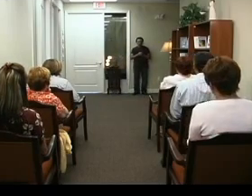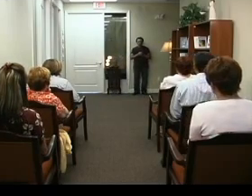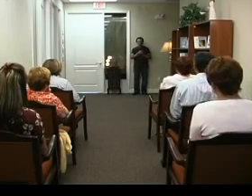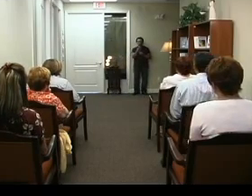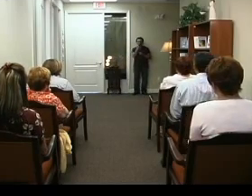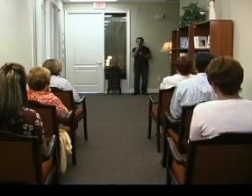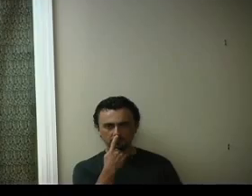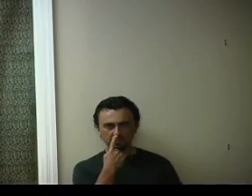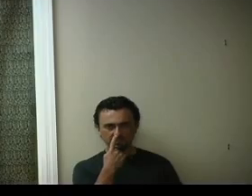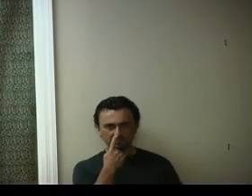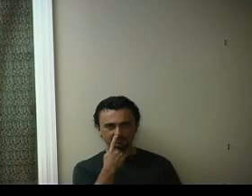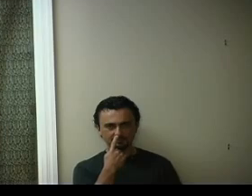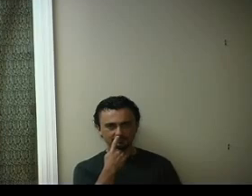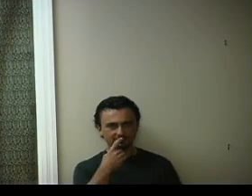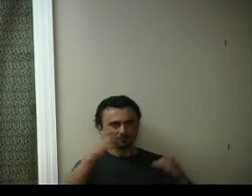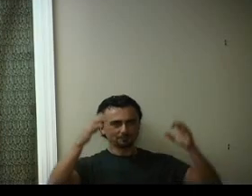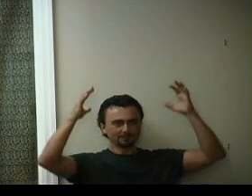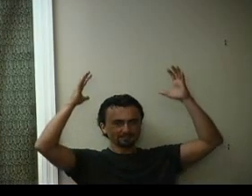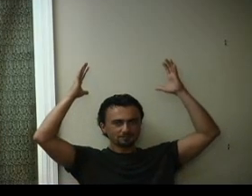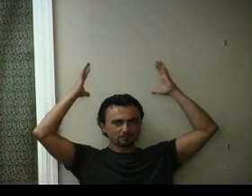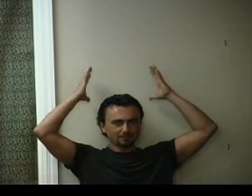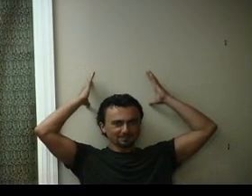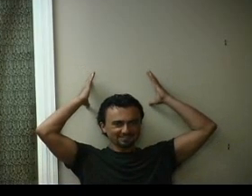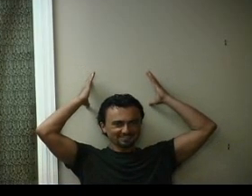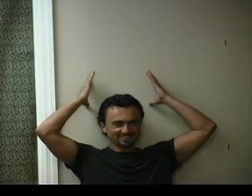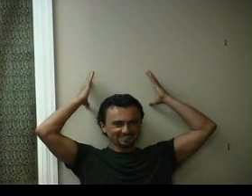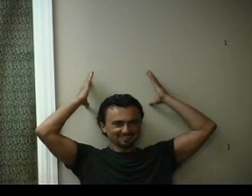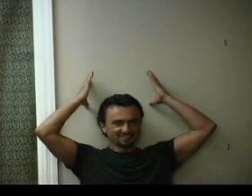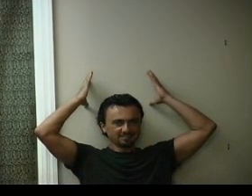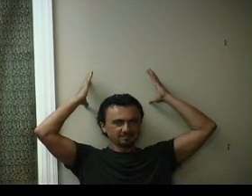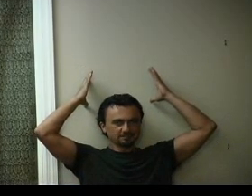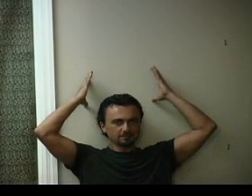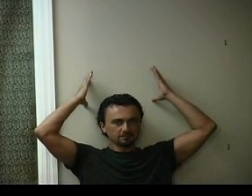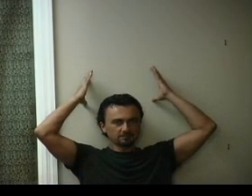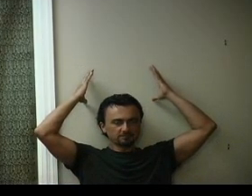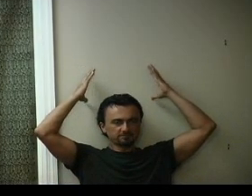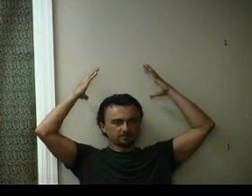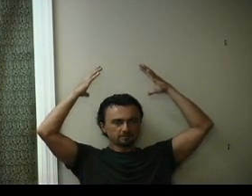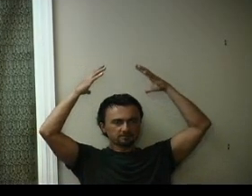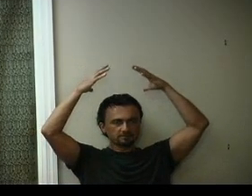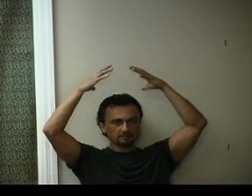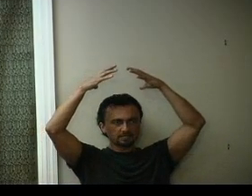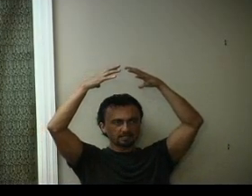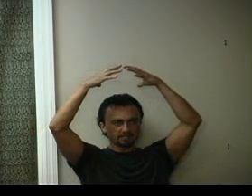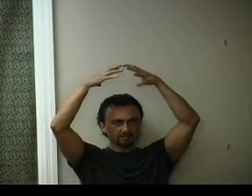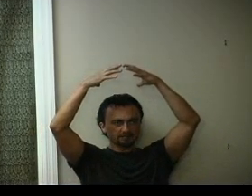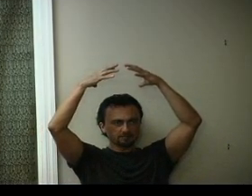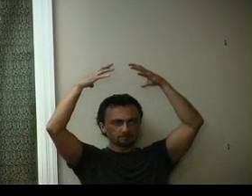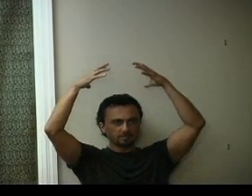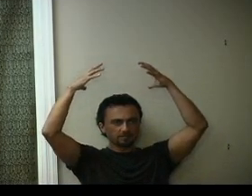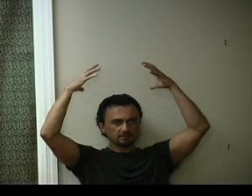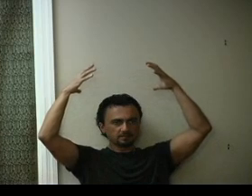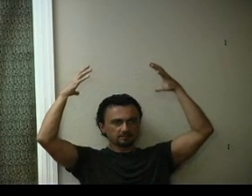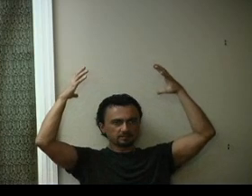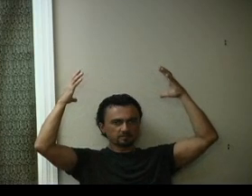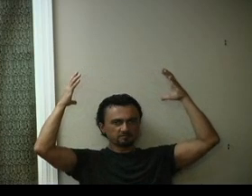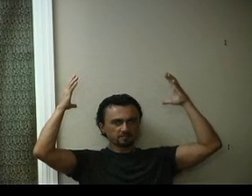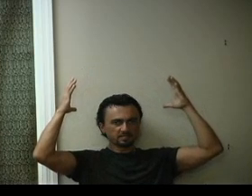Don't look at me Don't look at the wall Your goal is to focus your eyes Right on the area above my